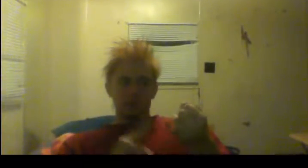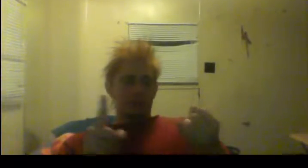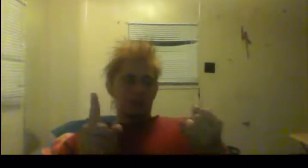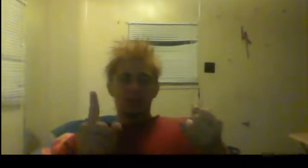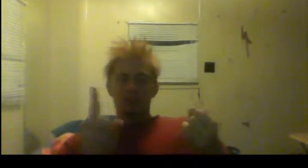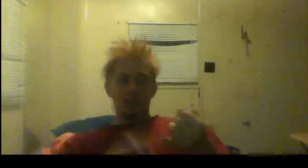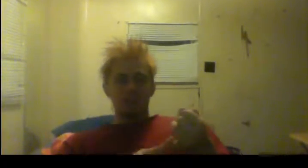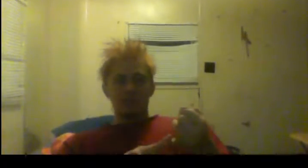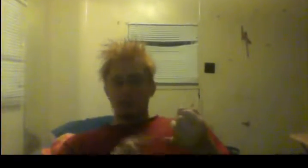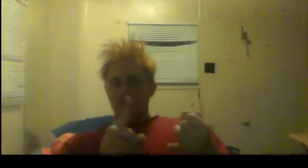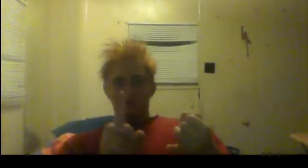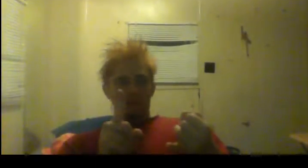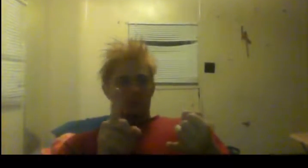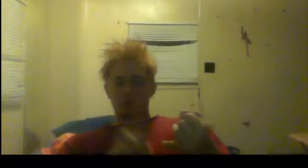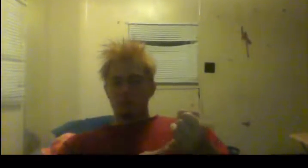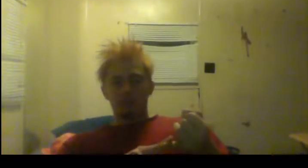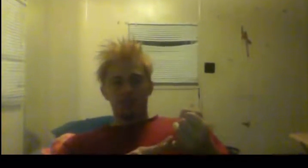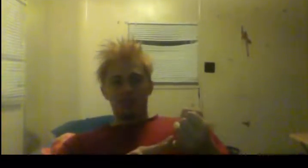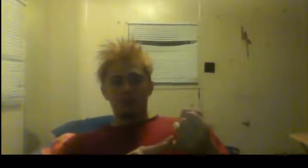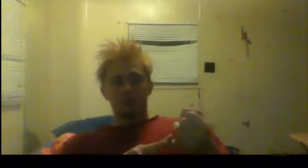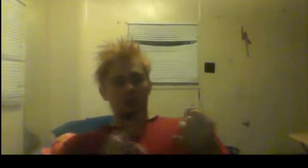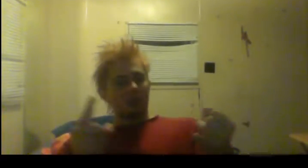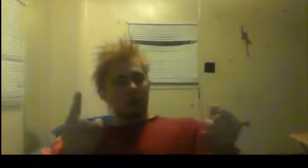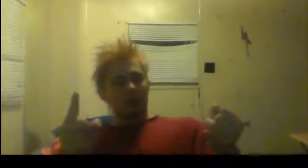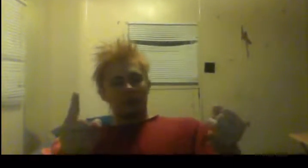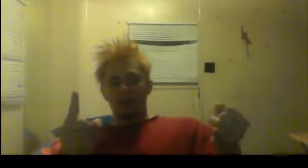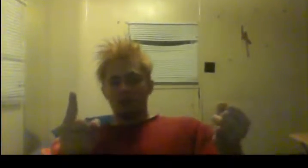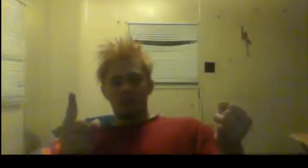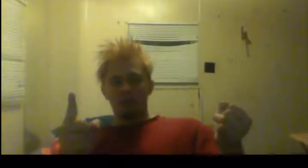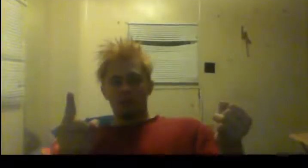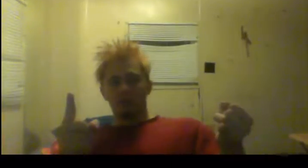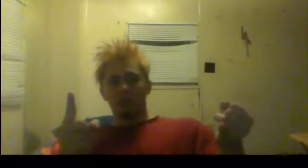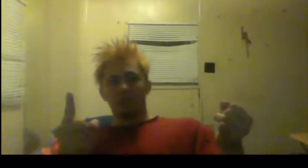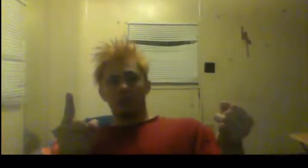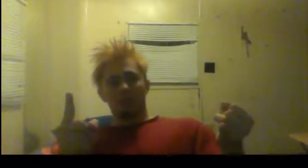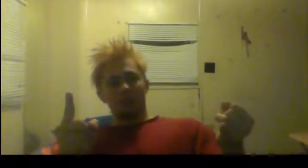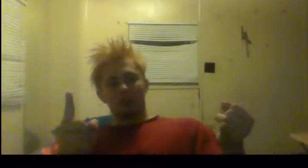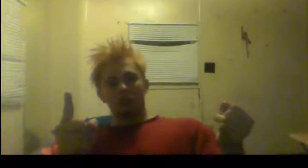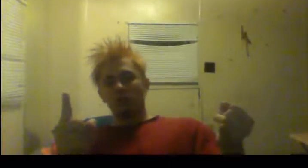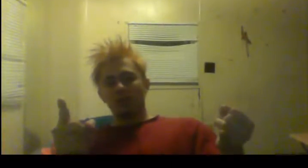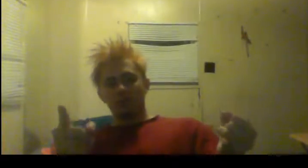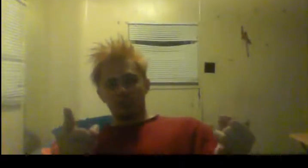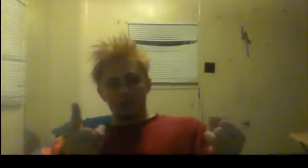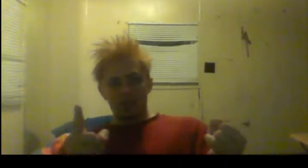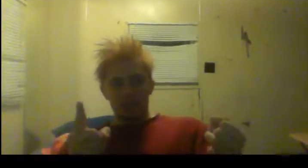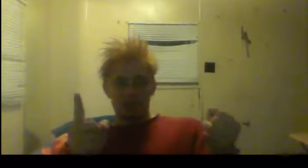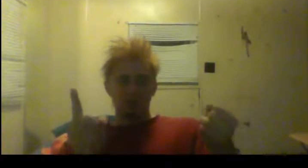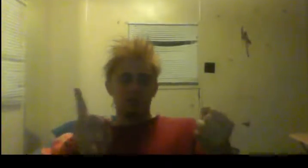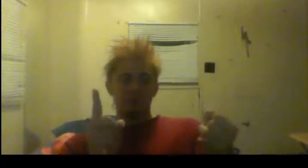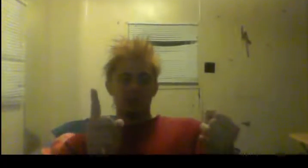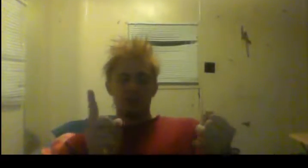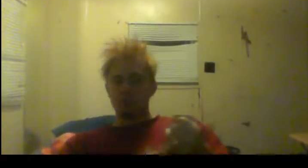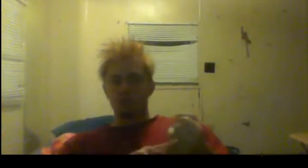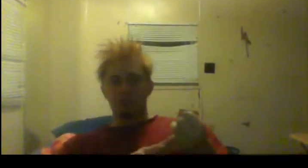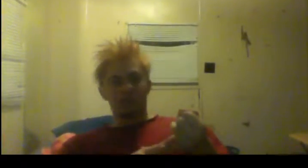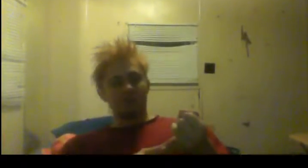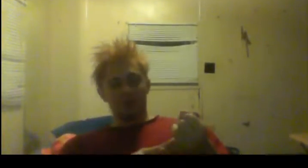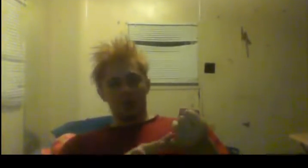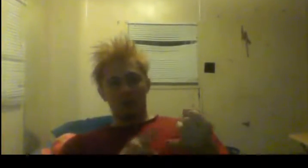Eat a steak meal, sweet potatoes. That could be your first meal. You can eat steak and sweet potatoes as on